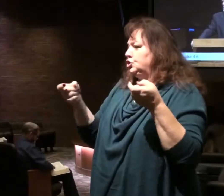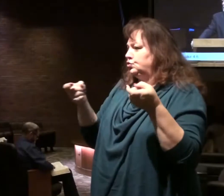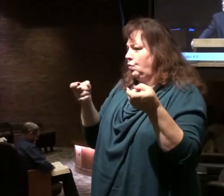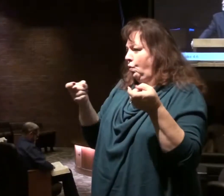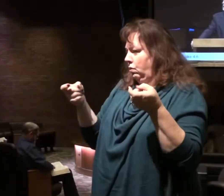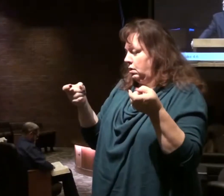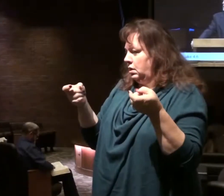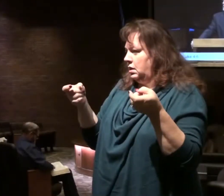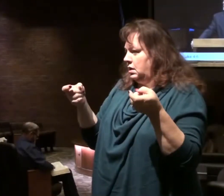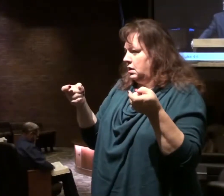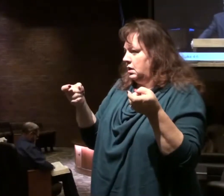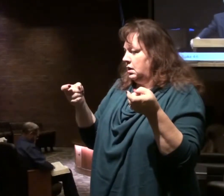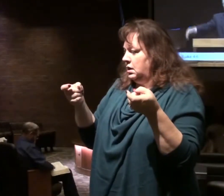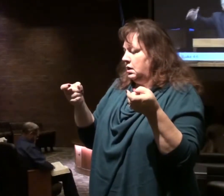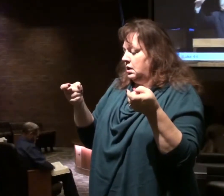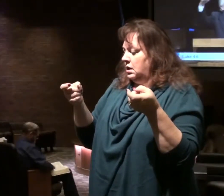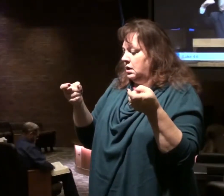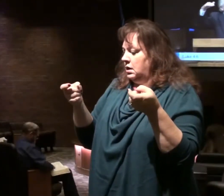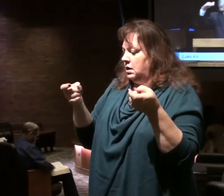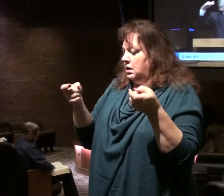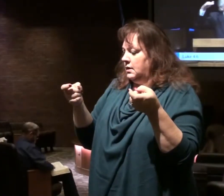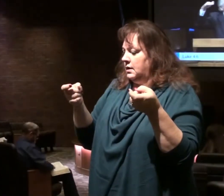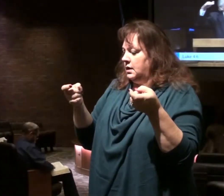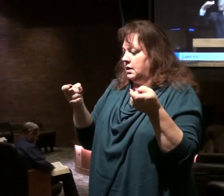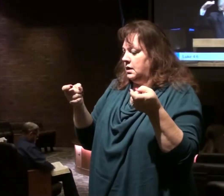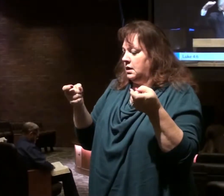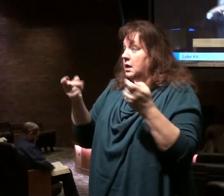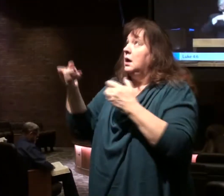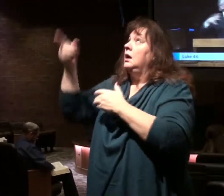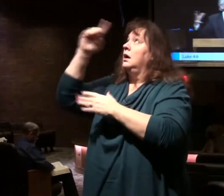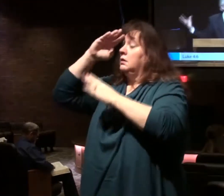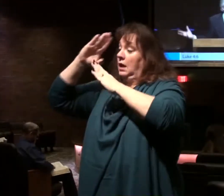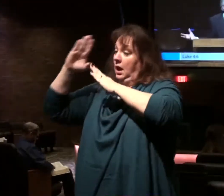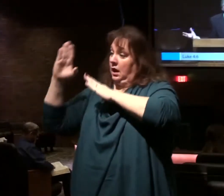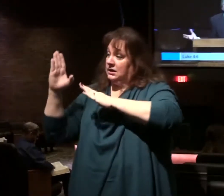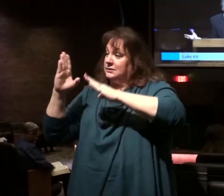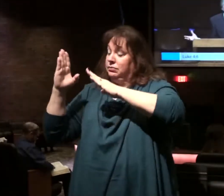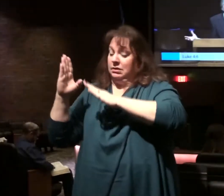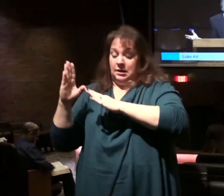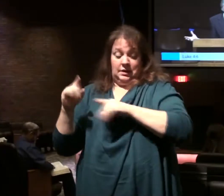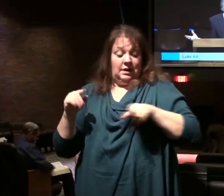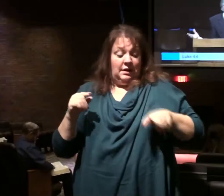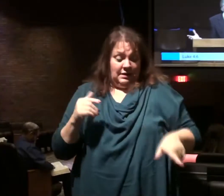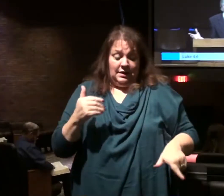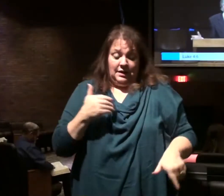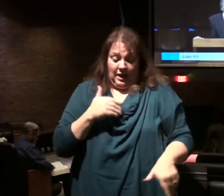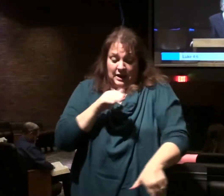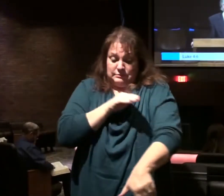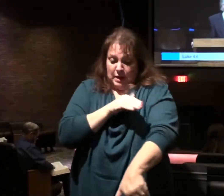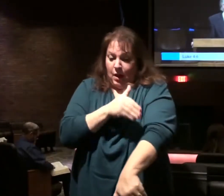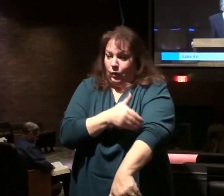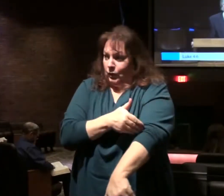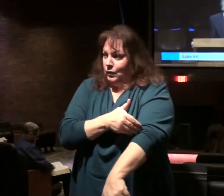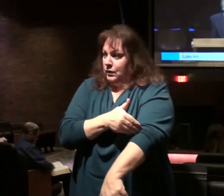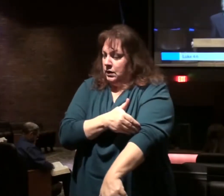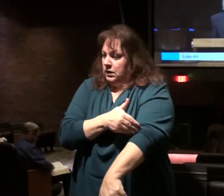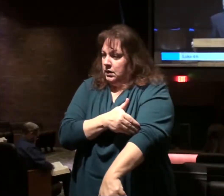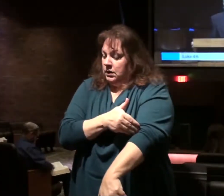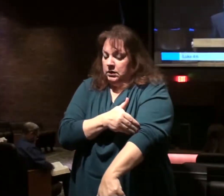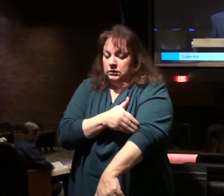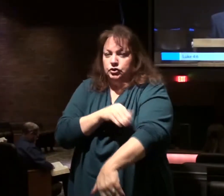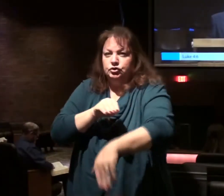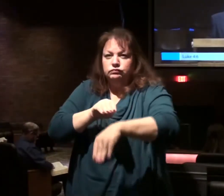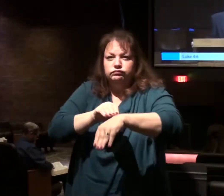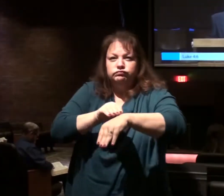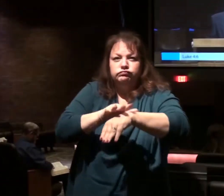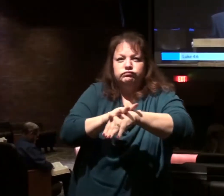And under the plan of God, Satan has the power to move his